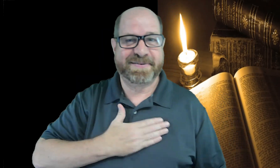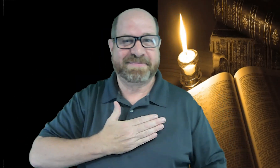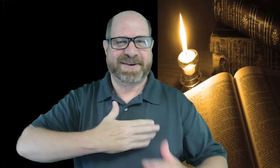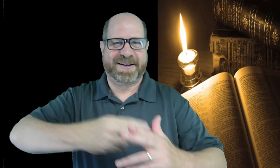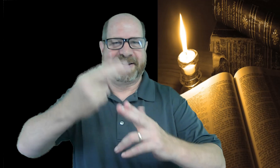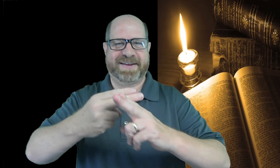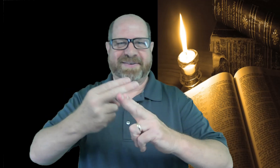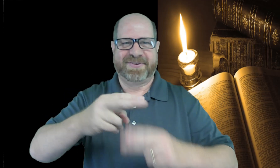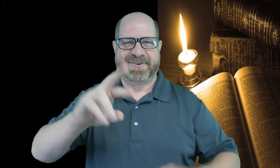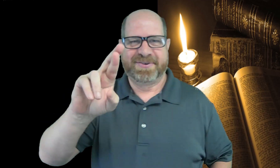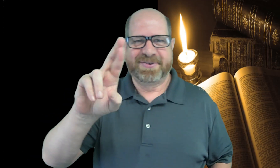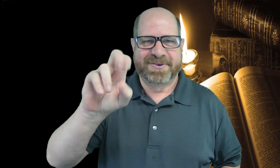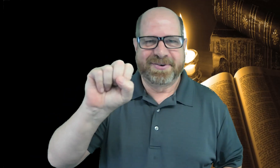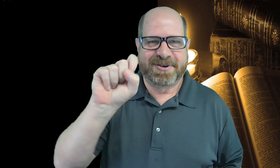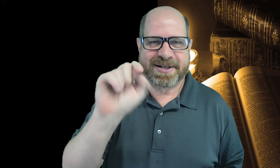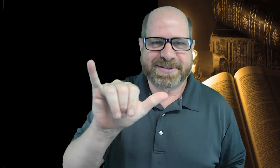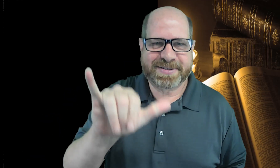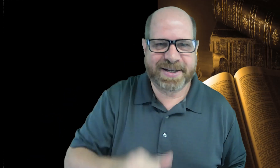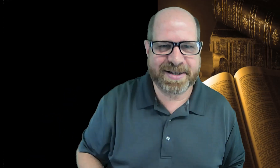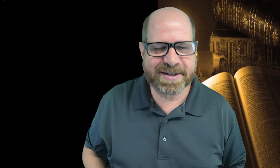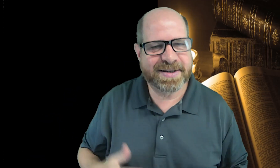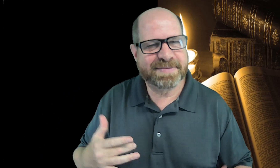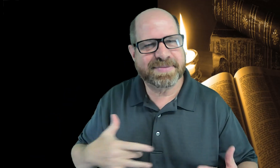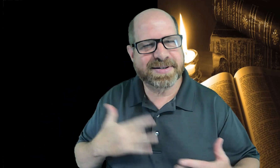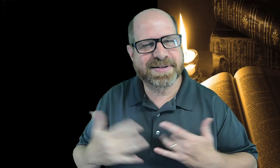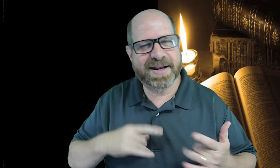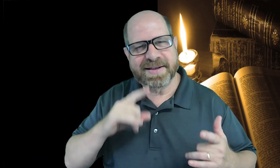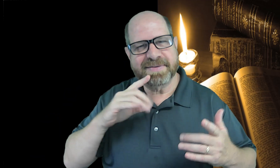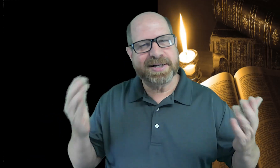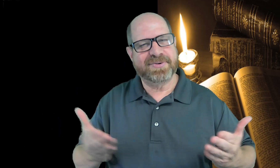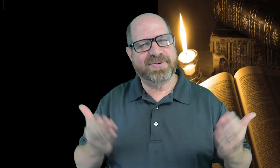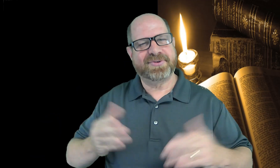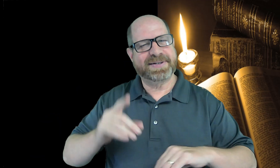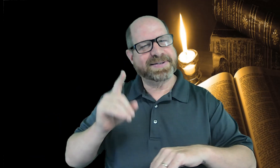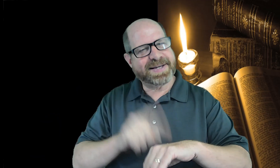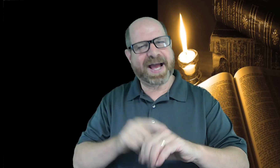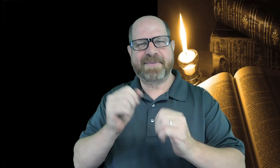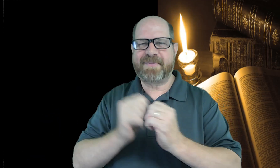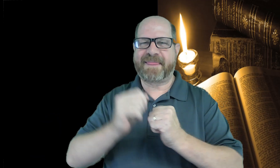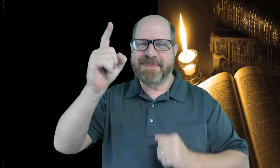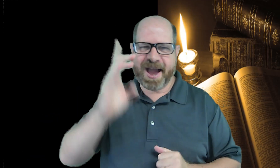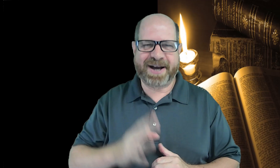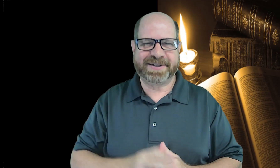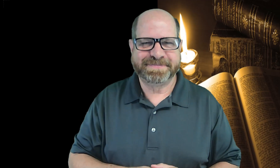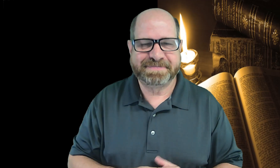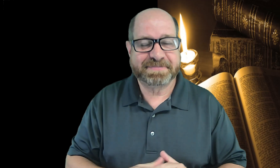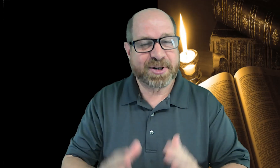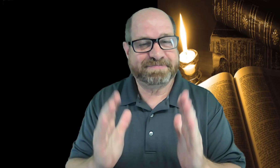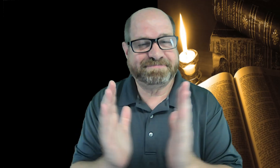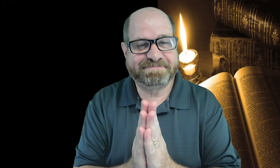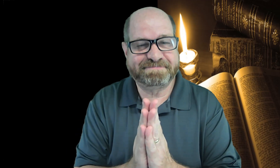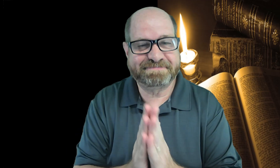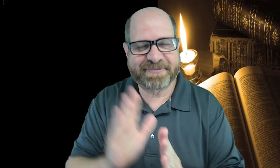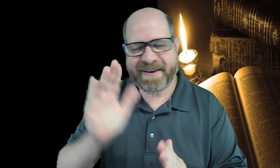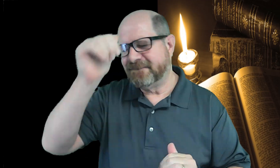hello my name is rusty i'm excited to be here for our time with god let's pray